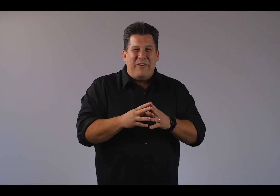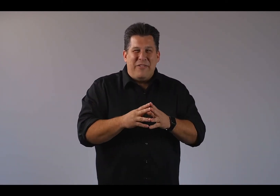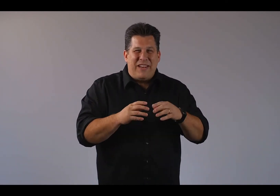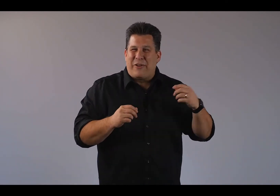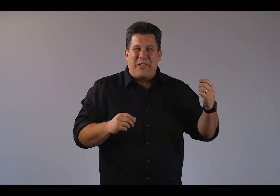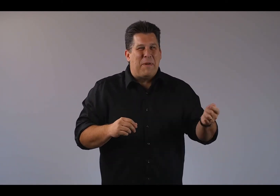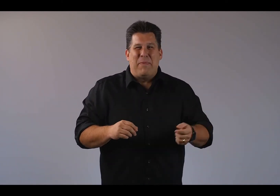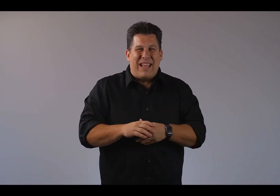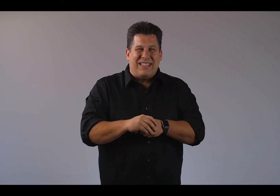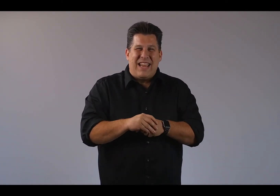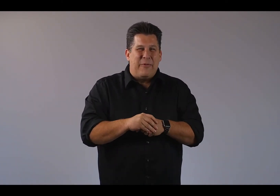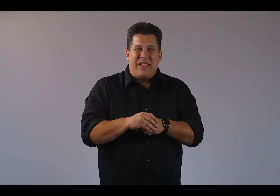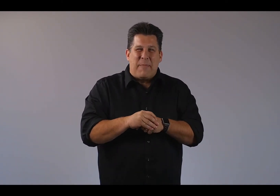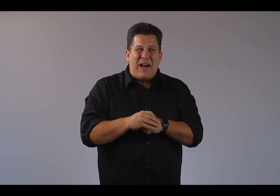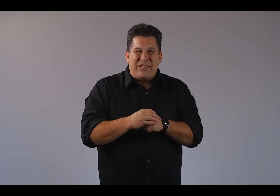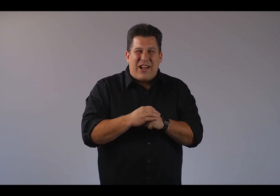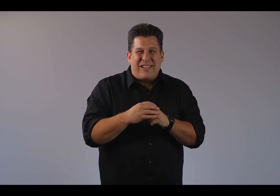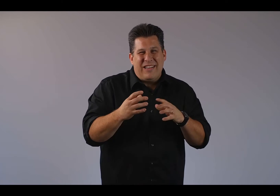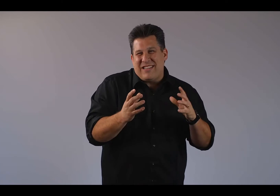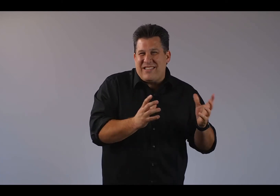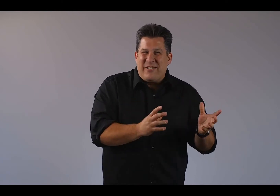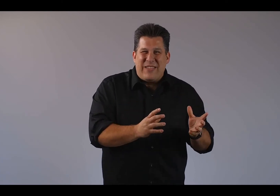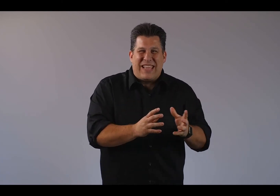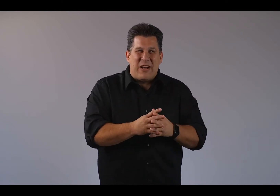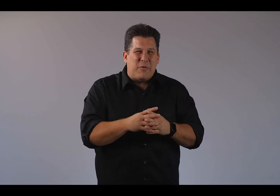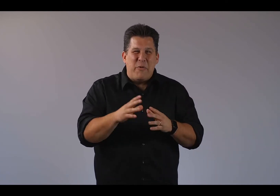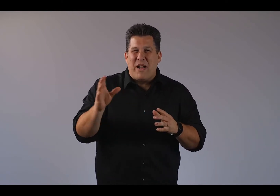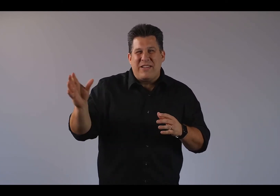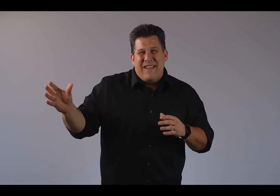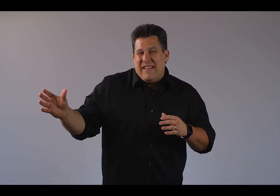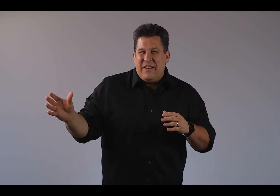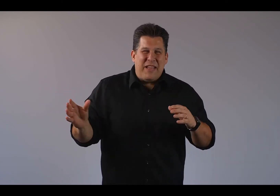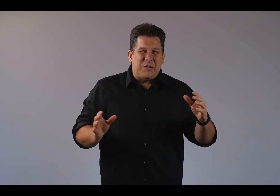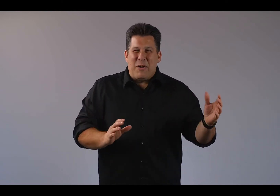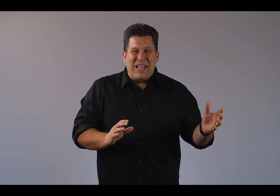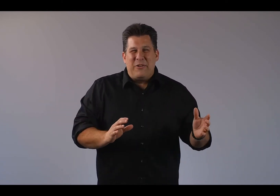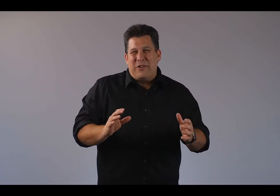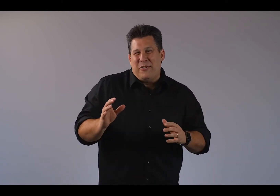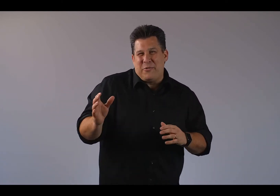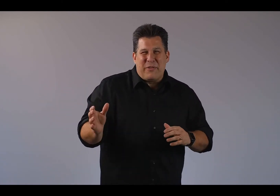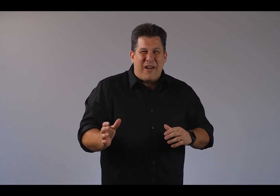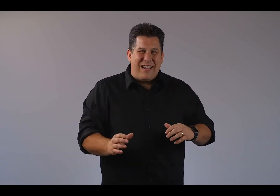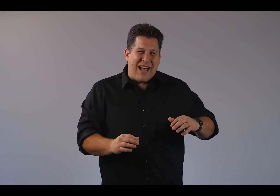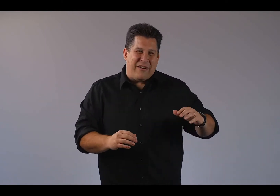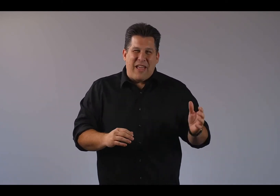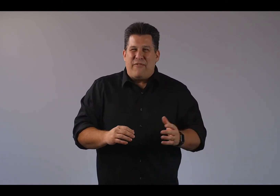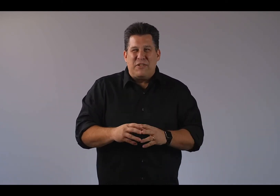do than to curl up in a blanket together with a cup of hot chocolate and to snuggle on the couch while we watch, you know, that small town girl who's with the wrong guy and her life falls